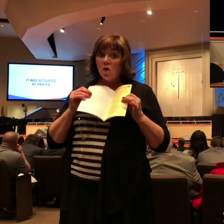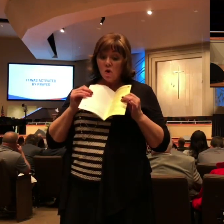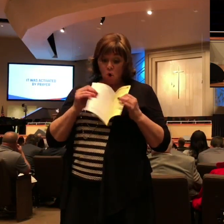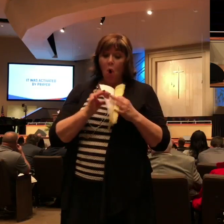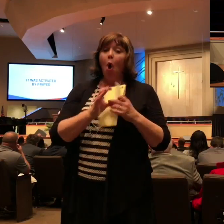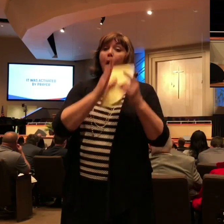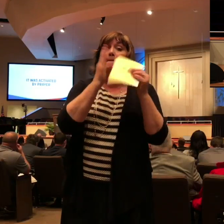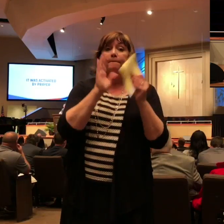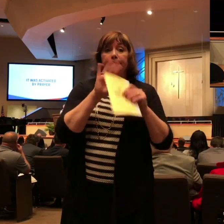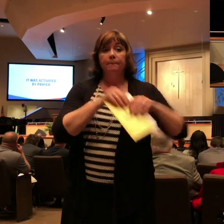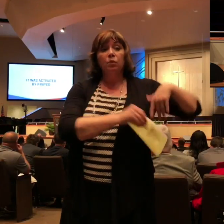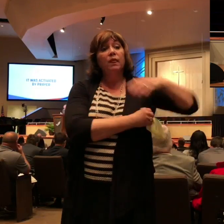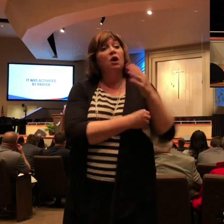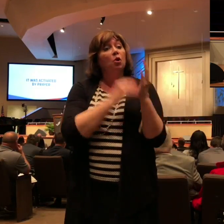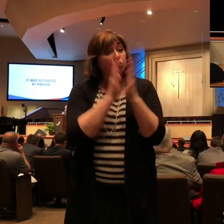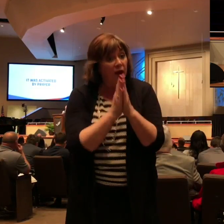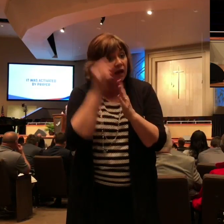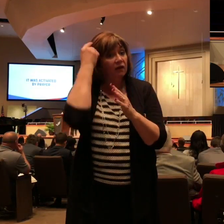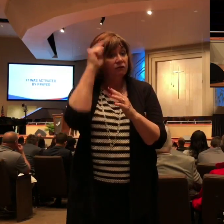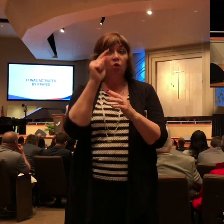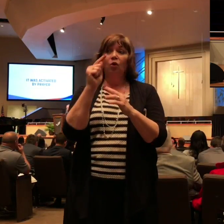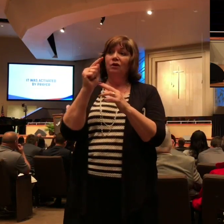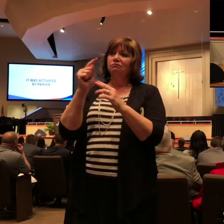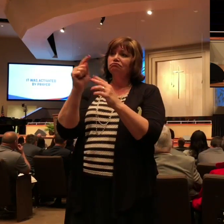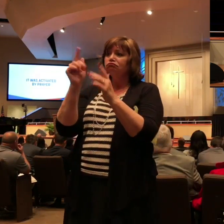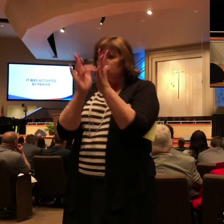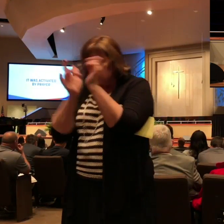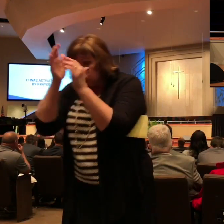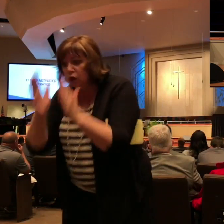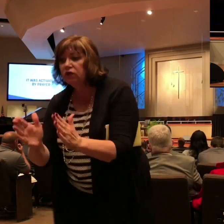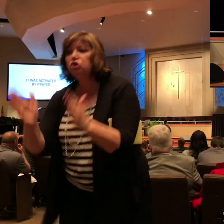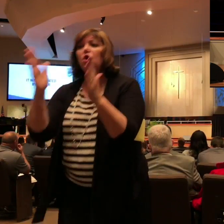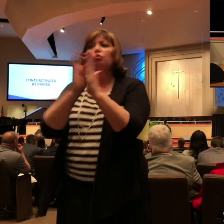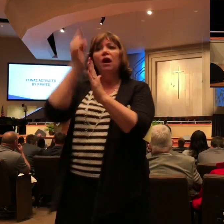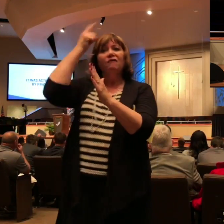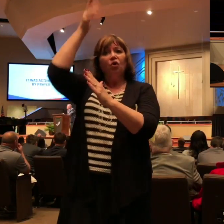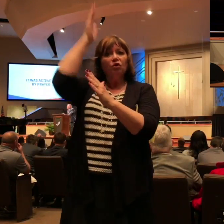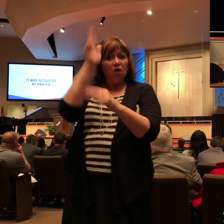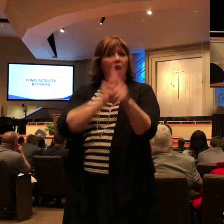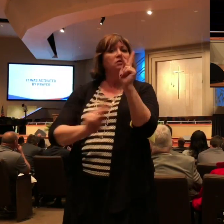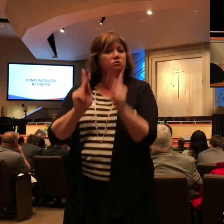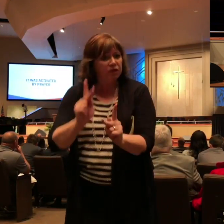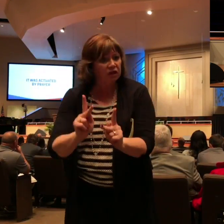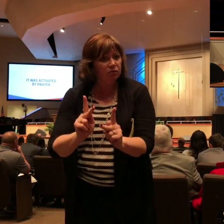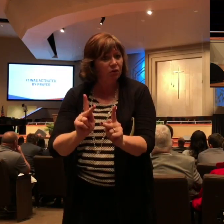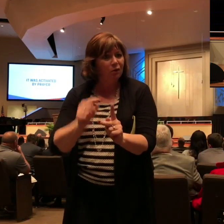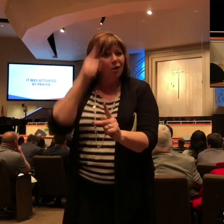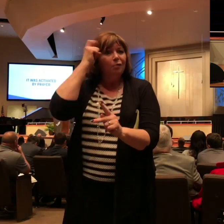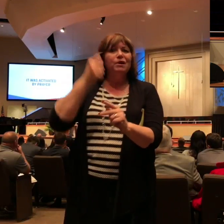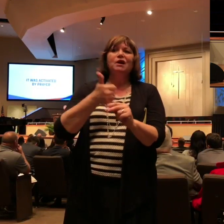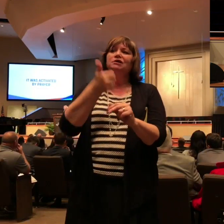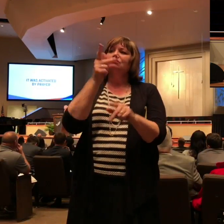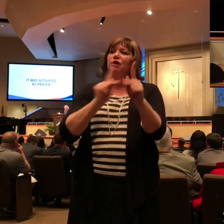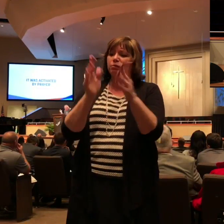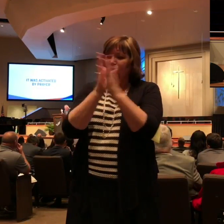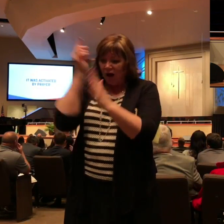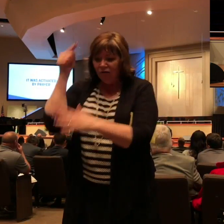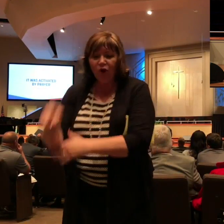prayer of God's people. Paul was listening to the Spirit of God and he was being encouraged and he was getting some confidence and